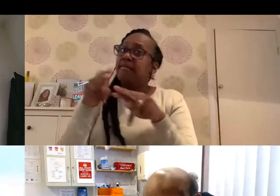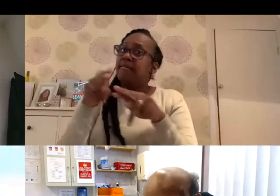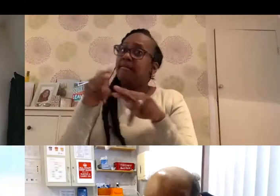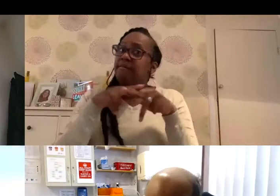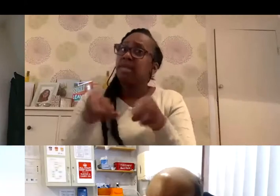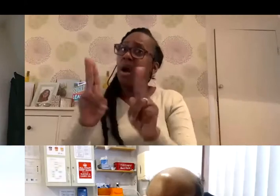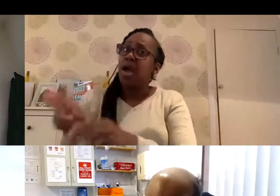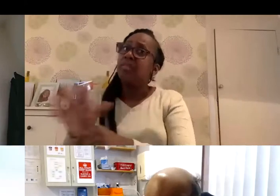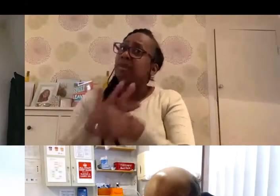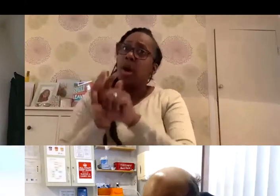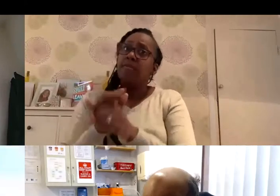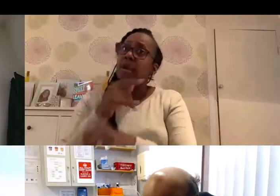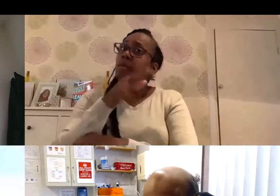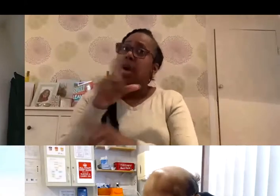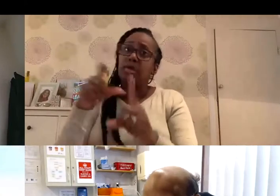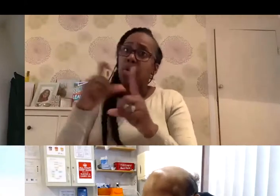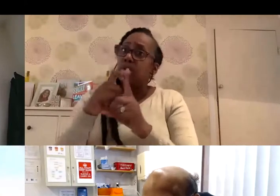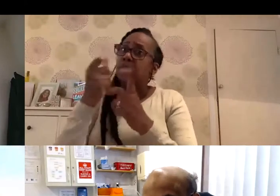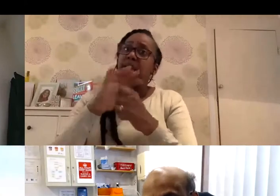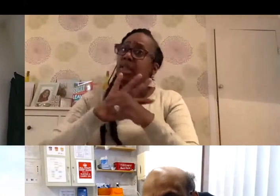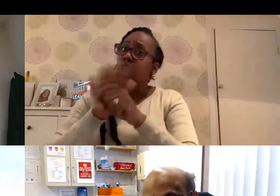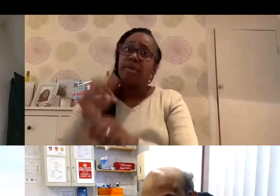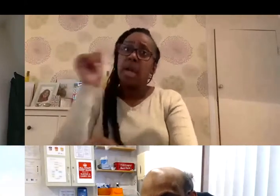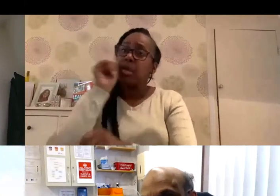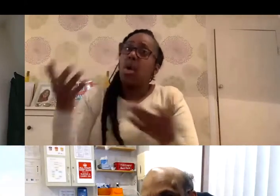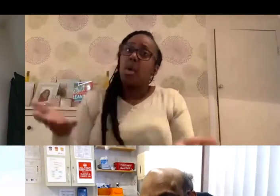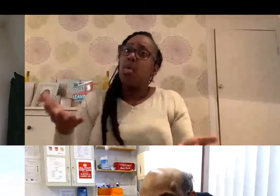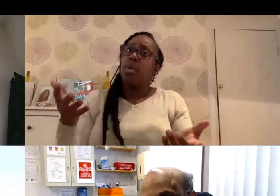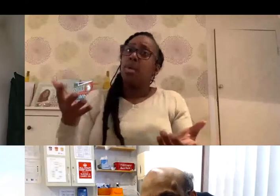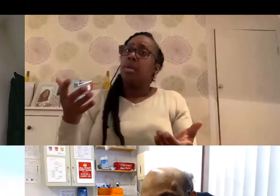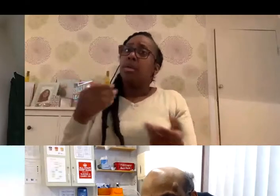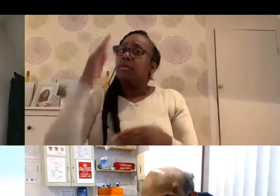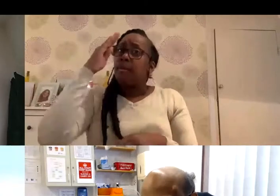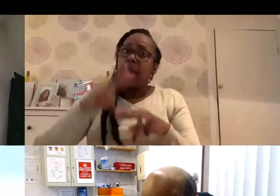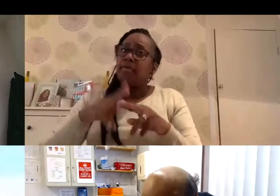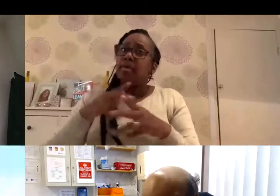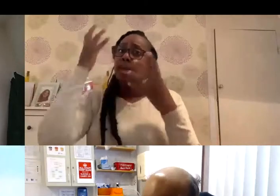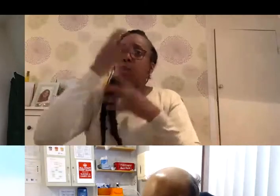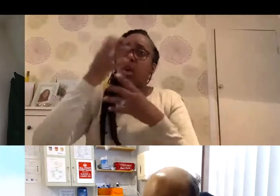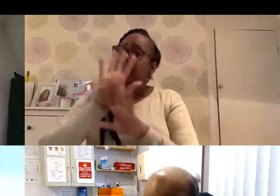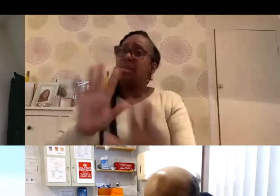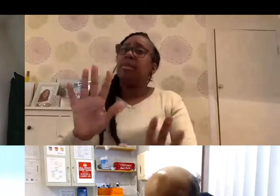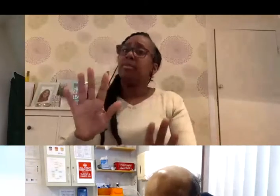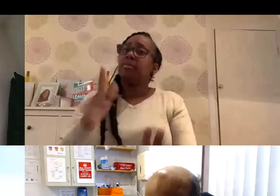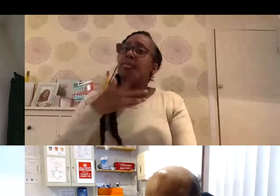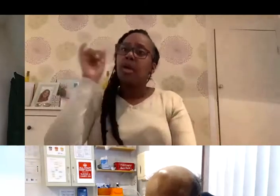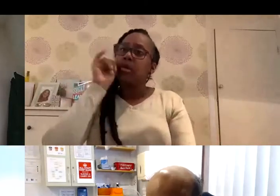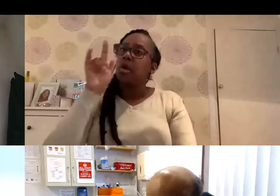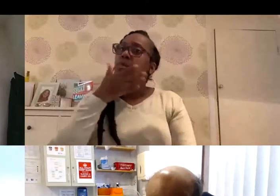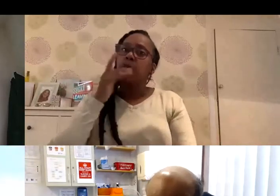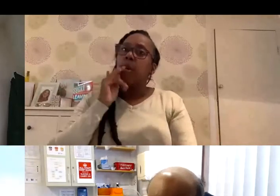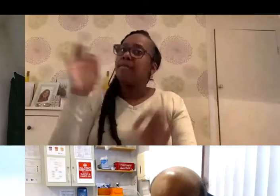COVID. My own daughter's had COVID. I know what it's like for someone to have COVID. And I can assure you that you will not have